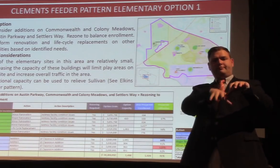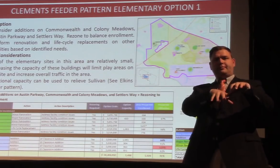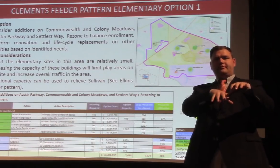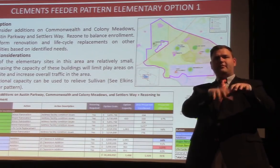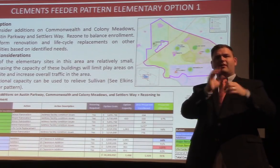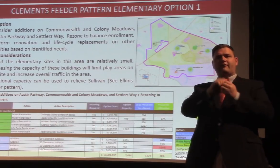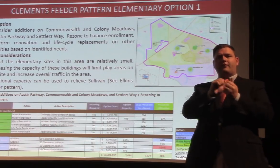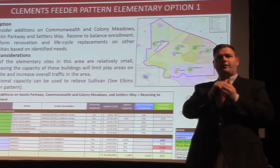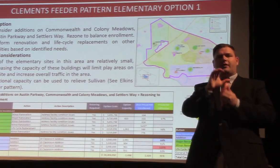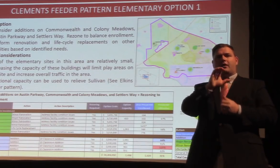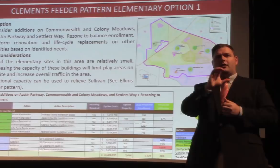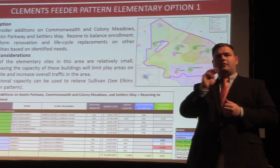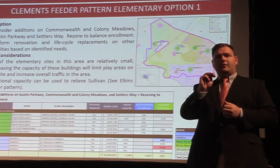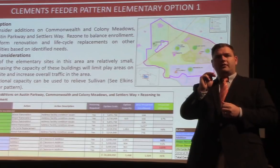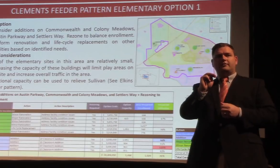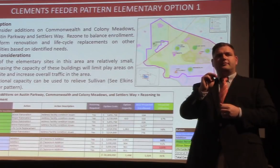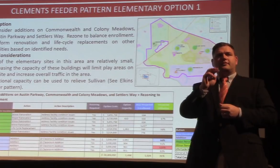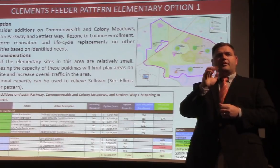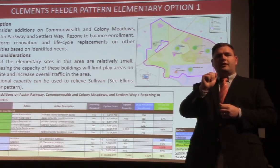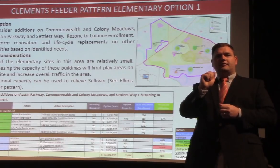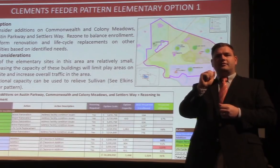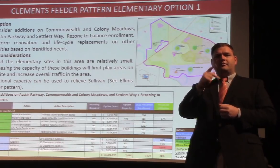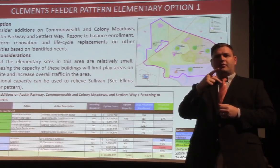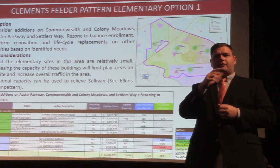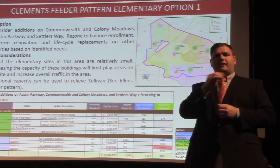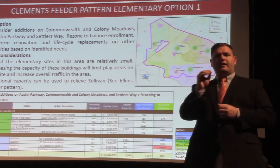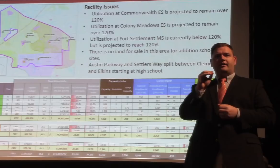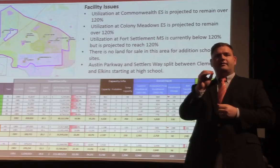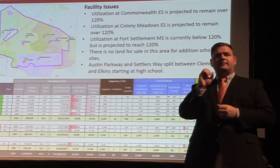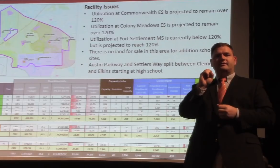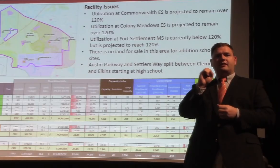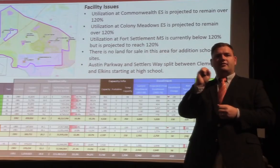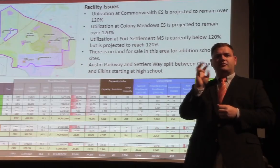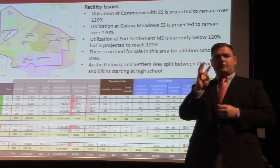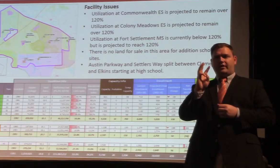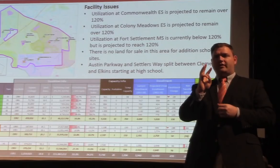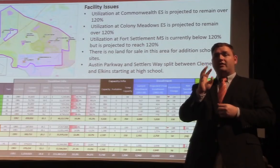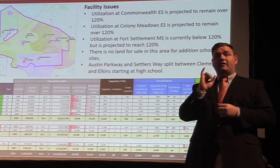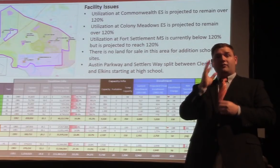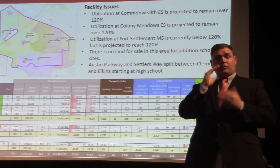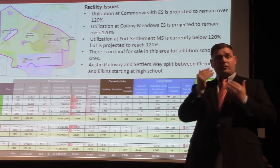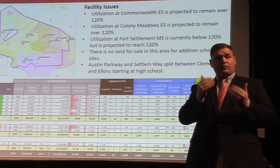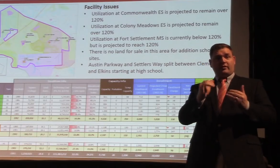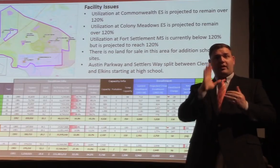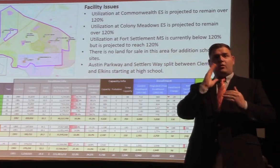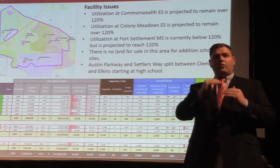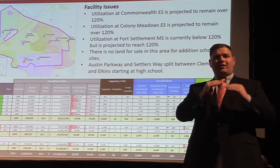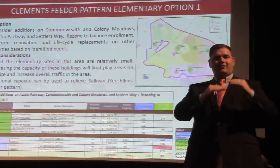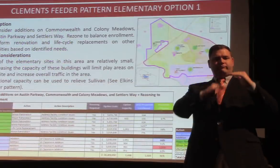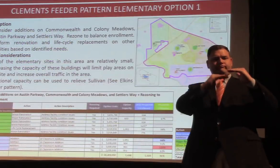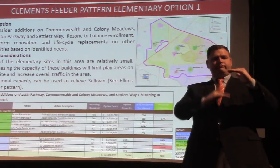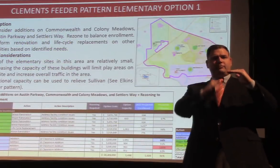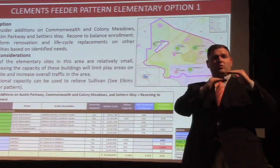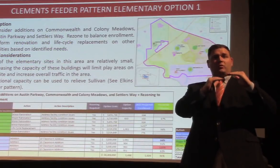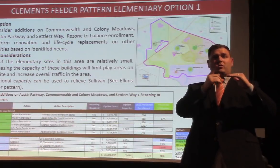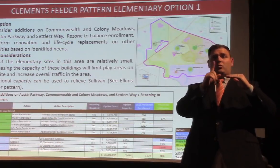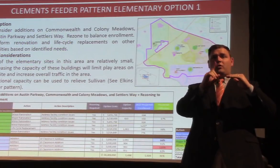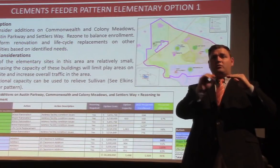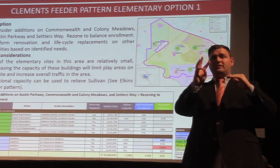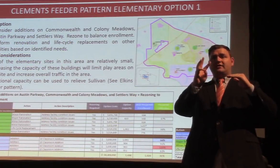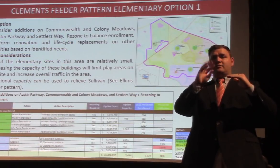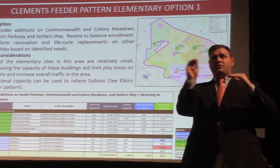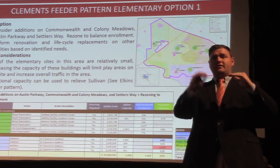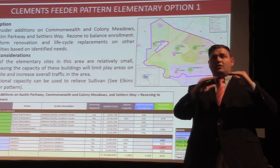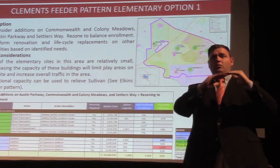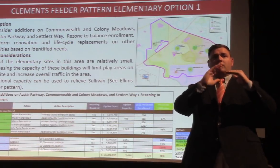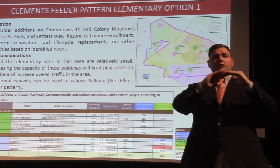Settlers Way. If we do that, our overall utilization at the elementary level would go from 106% down to